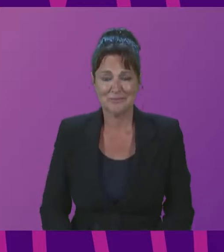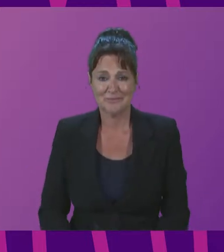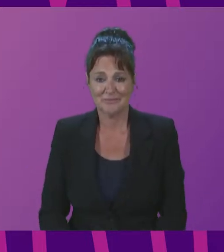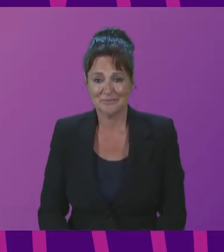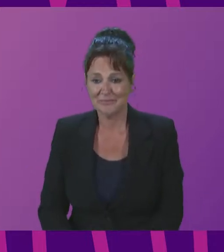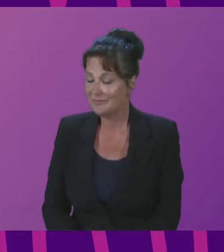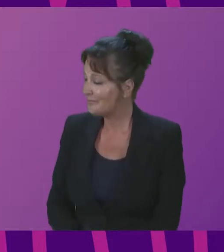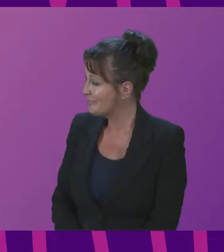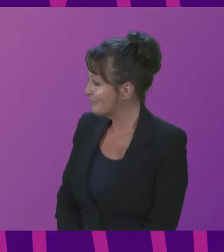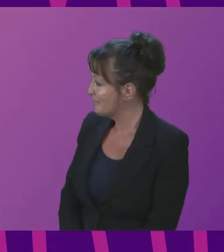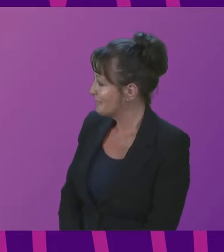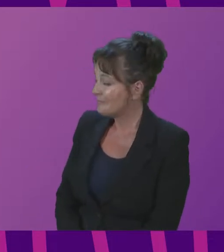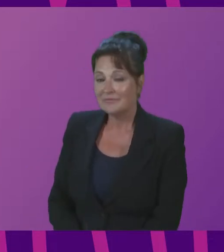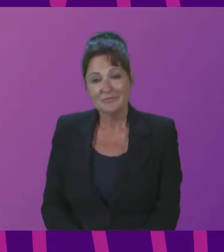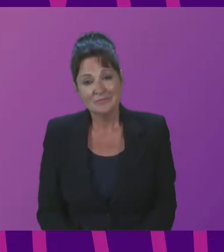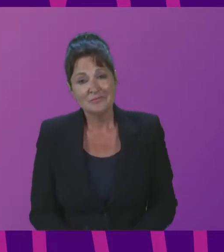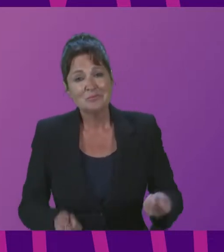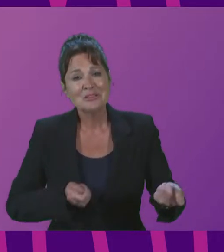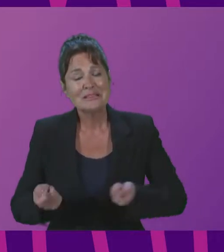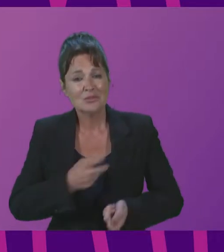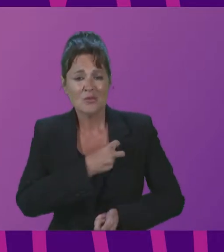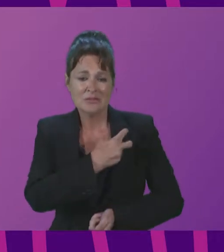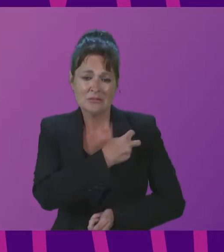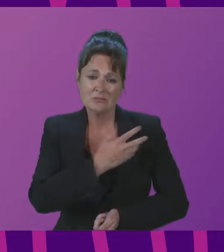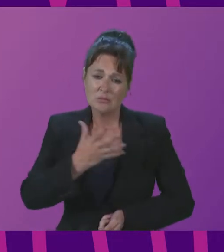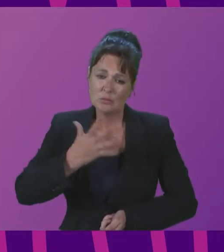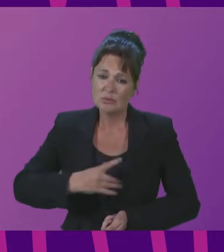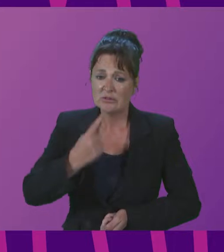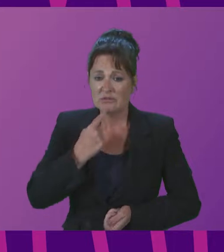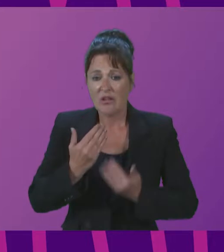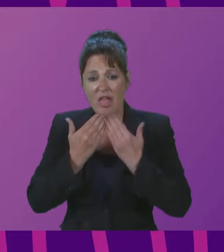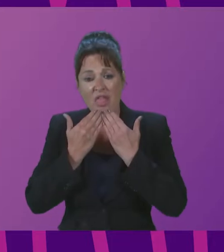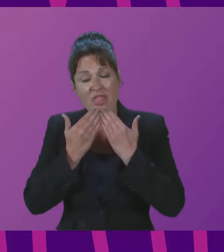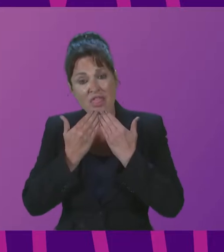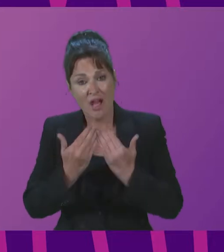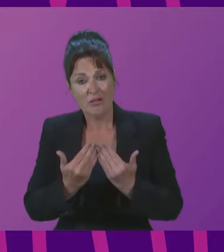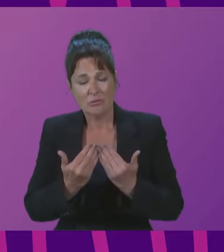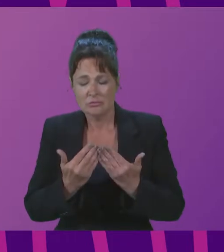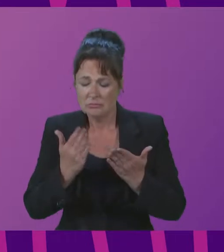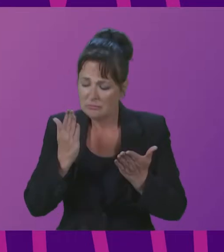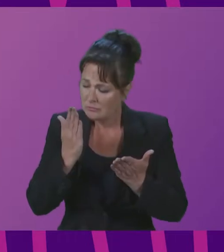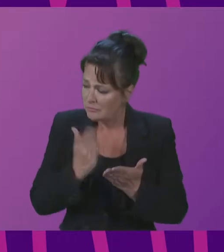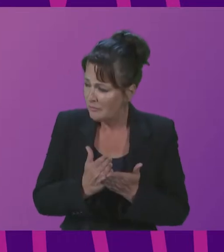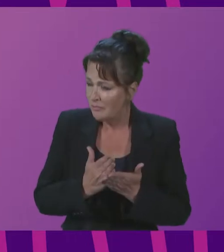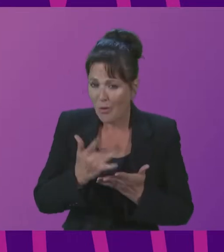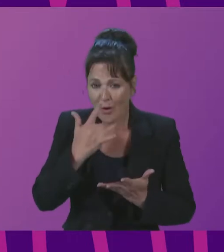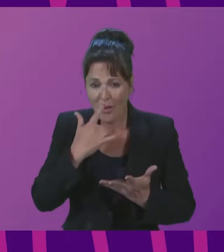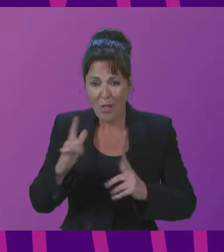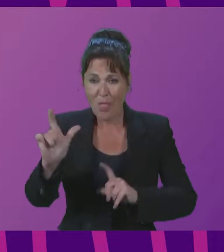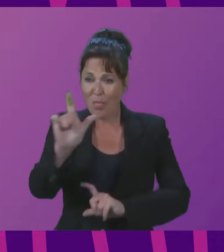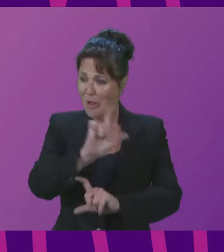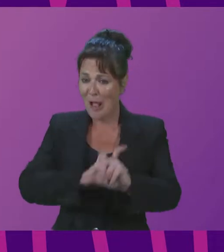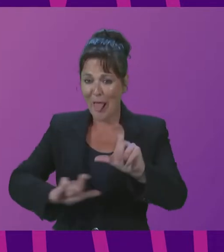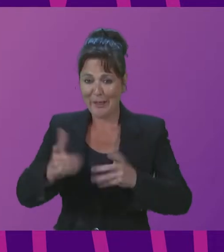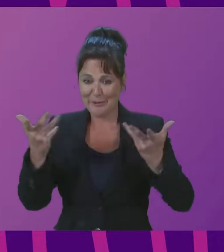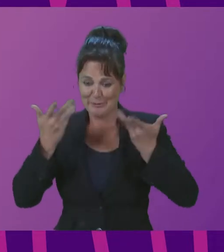Presiding Officer. But I first of all thank you, not just for the splendour of the colours that you